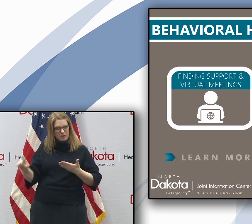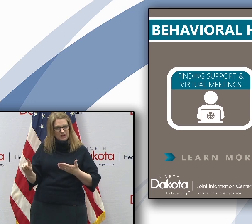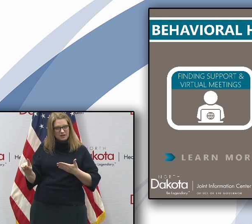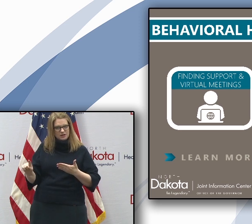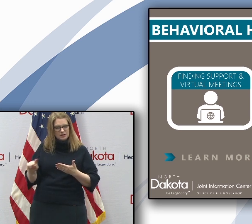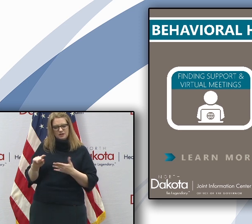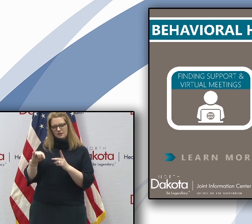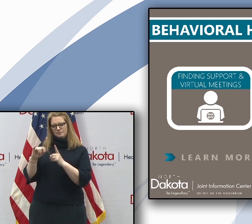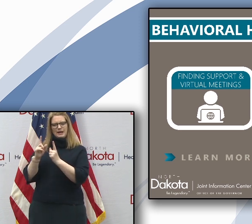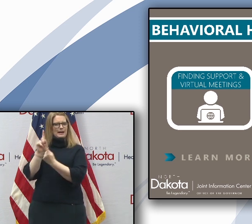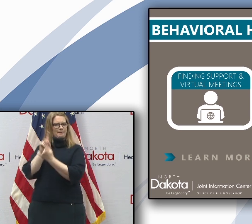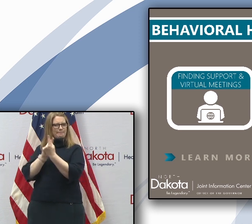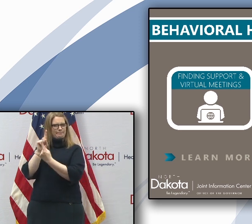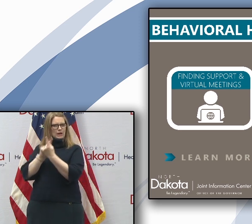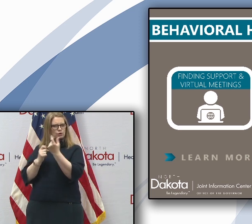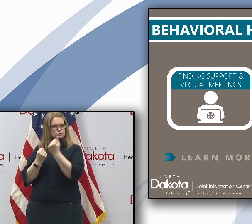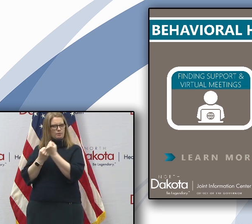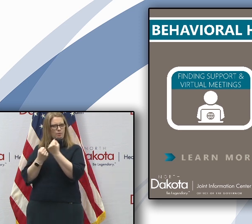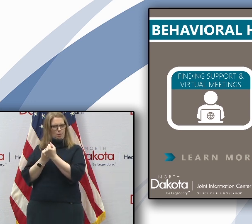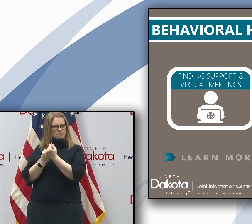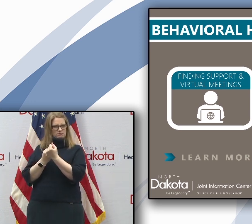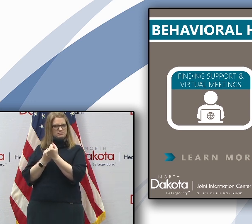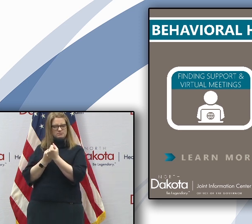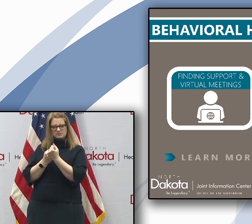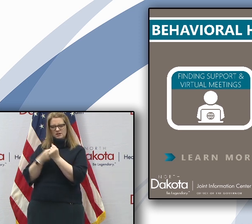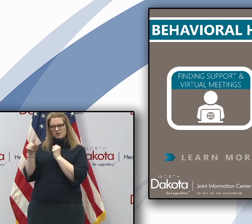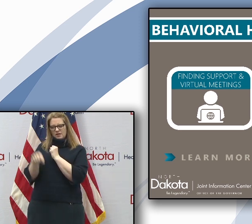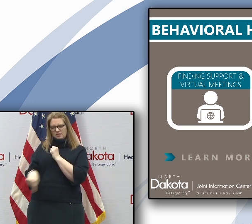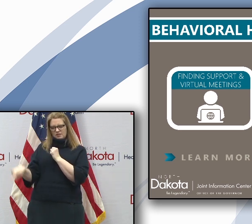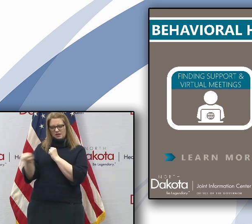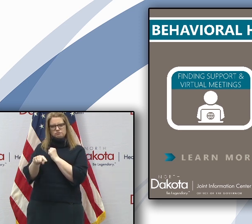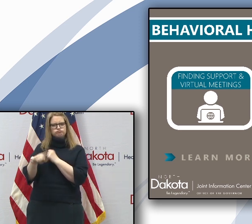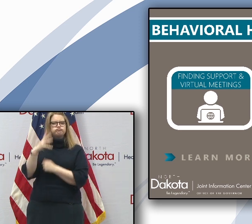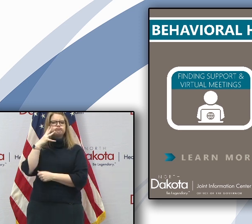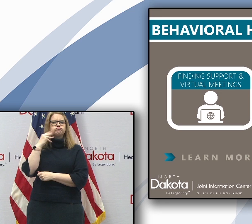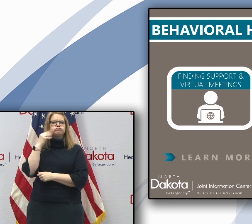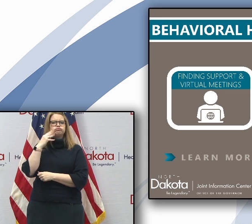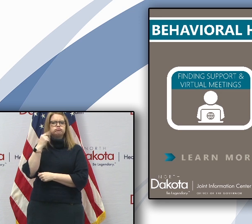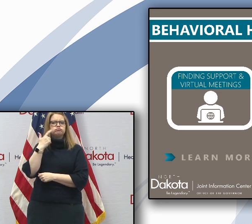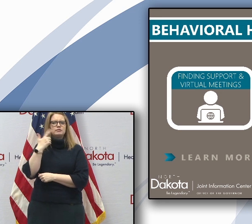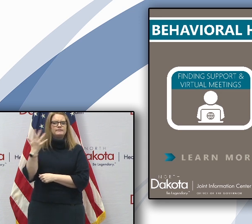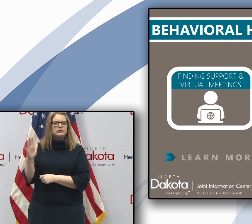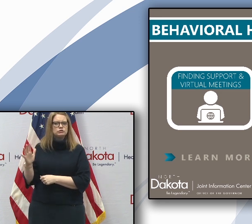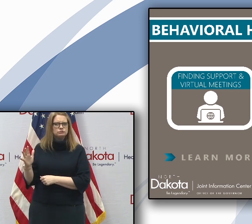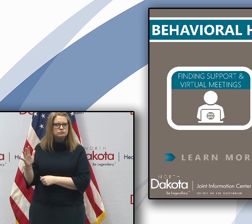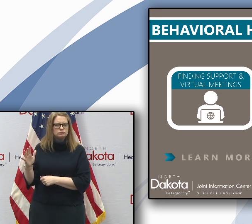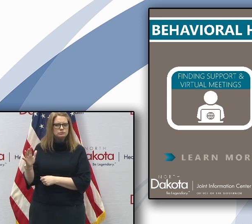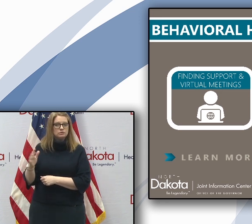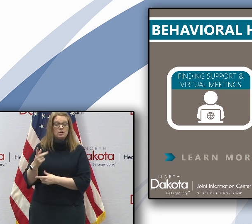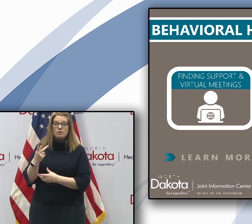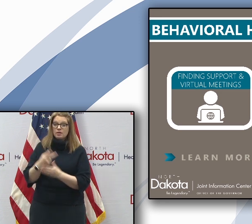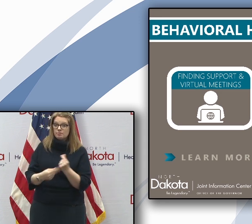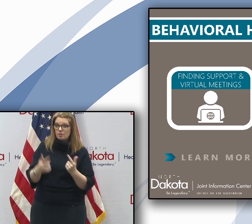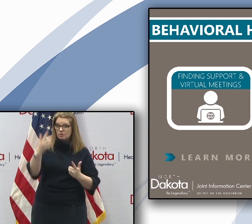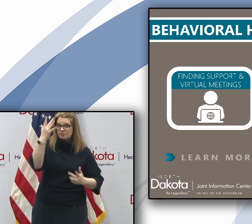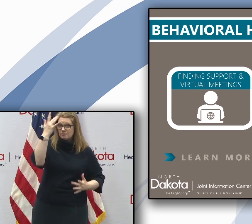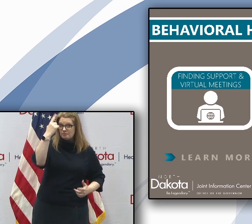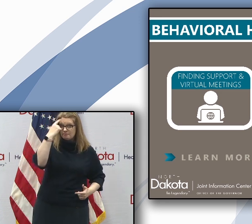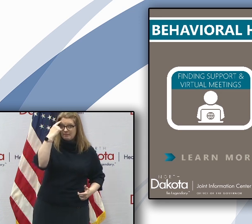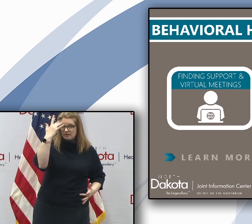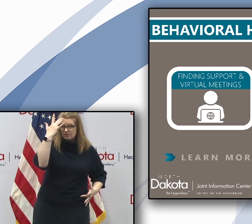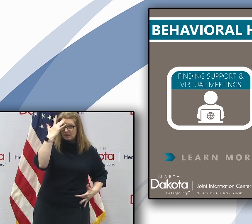support specialists. And these people are people that have lived experience with both mental illness and